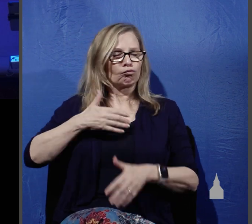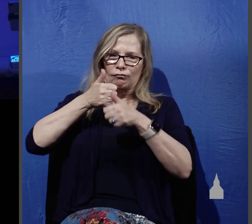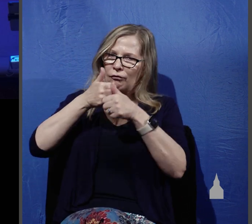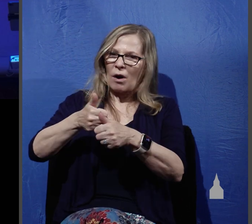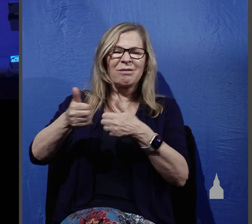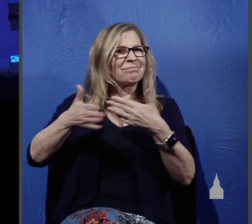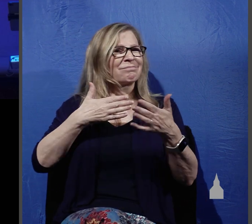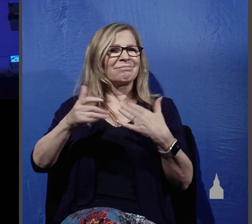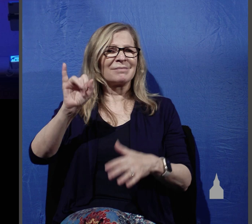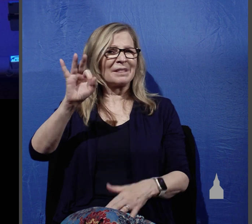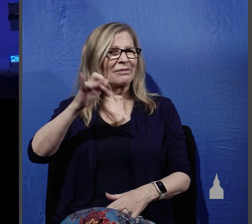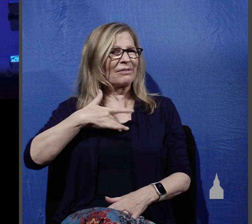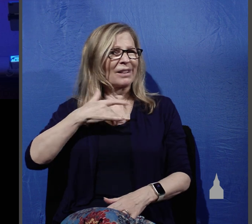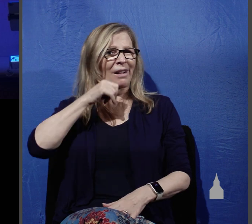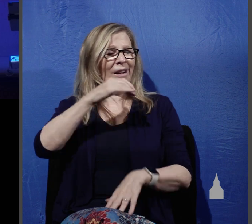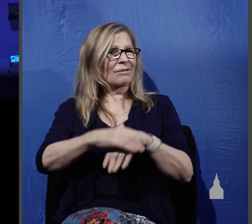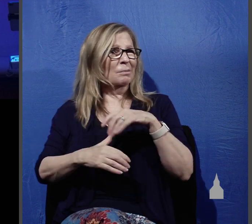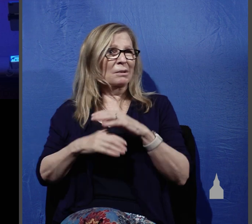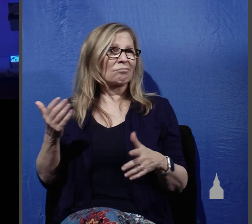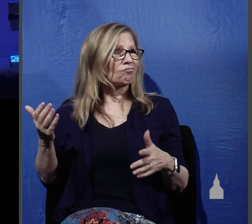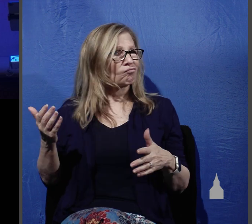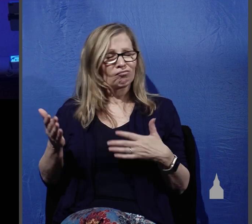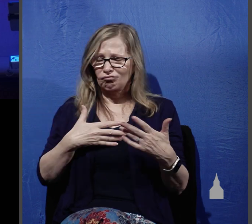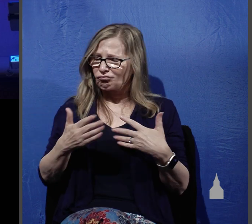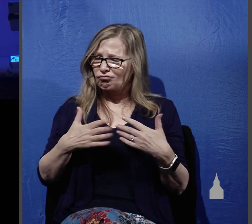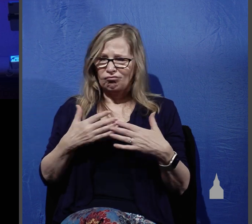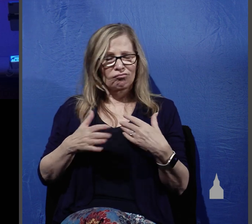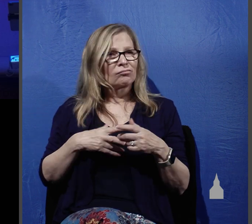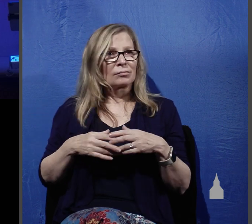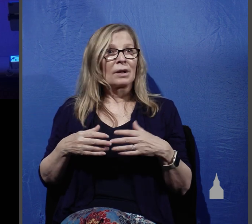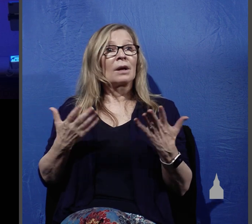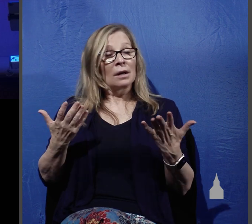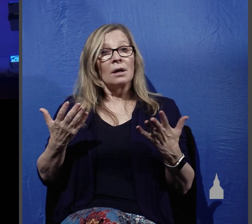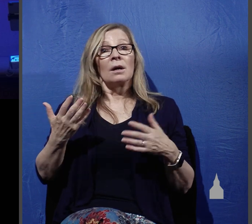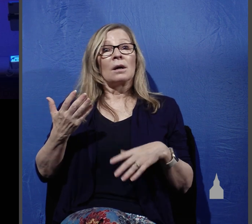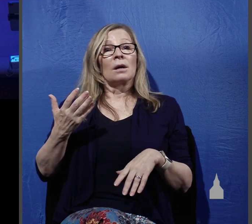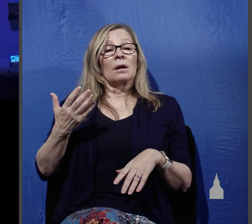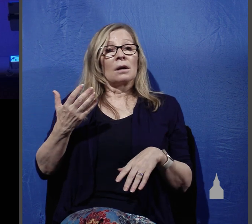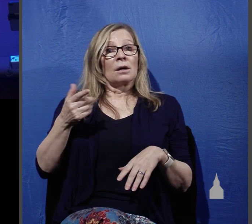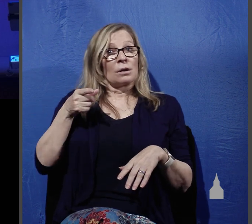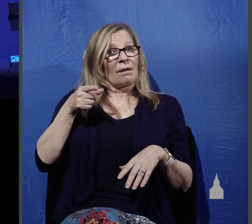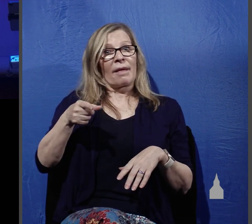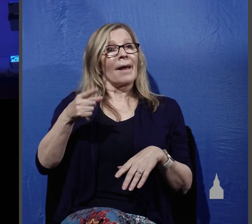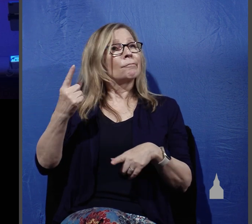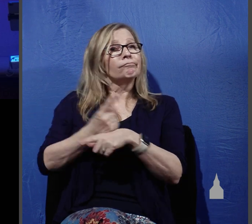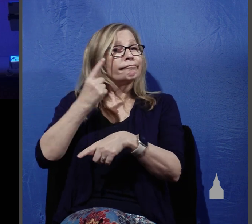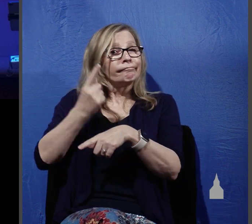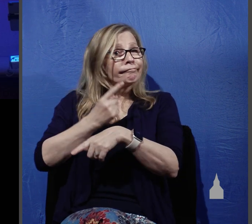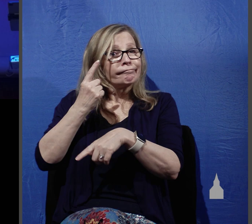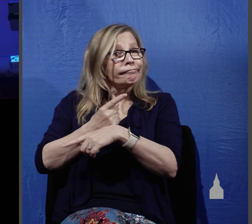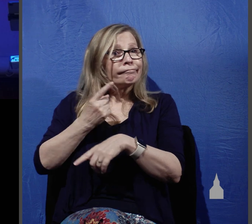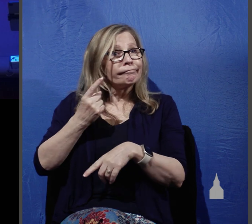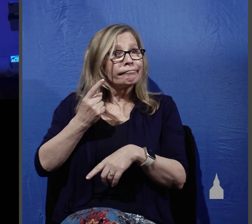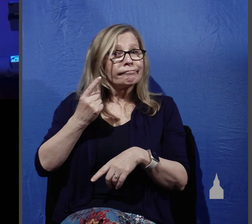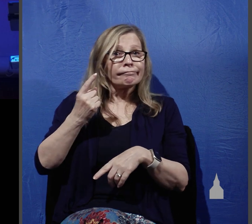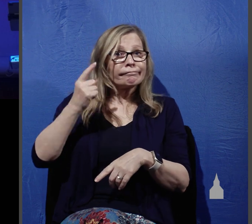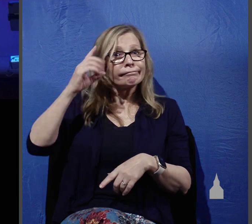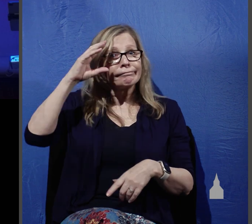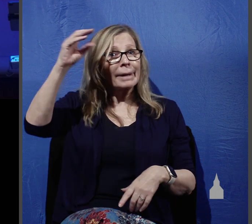uncomfortable they might be. And folks, because they were just ordinary followers of Christ